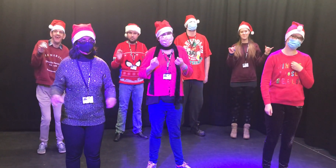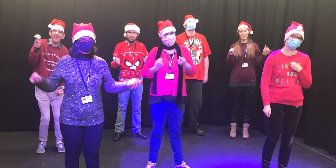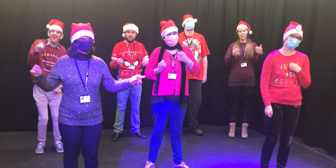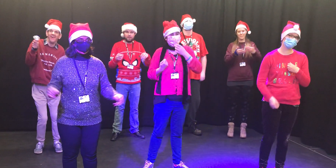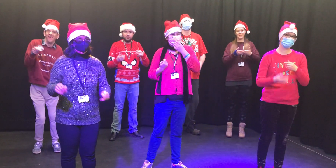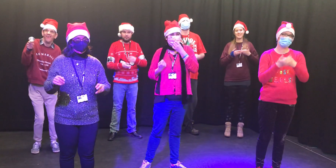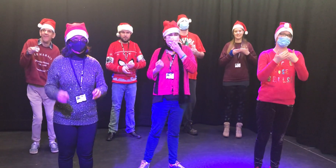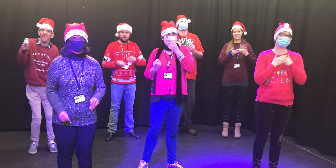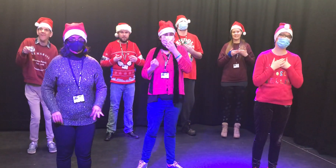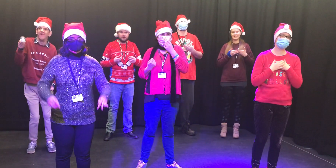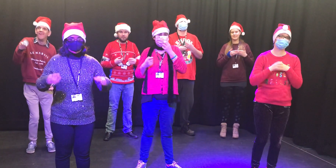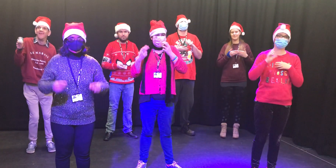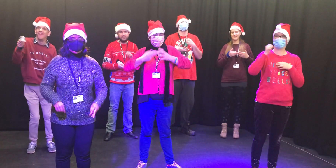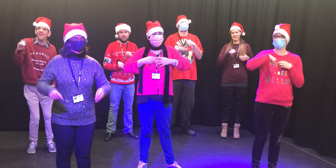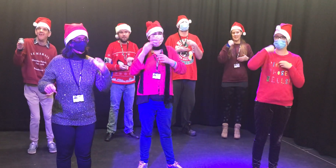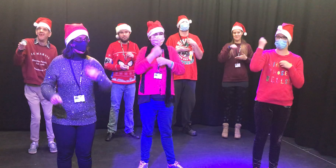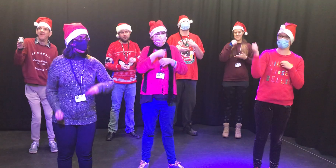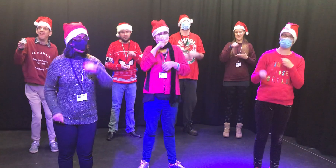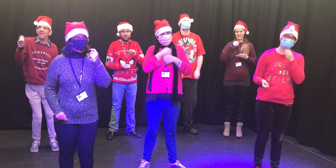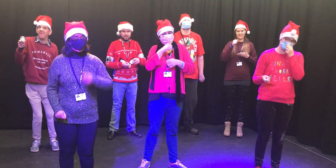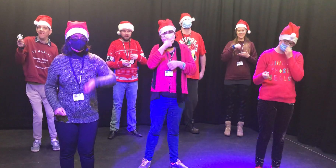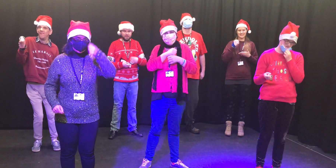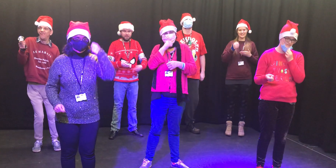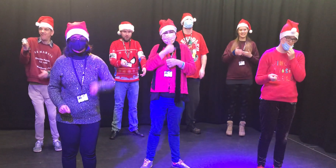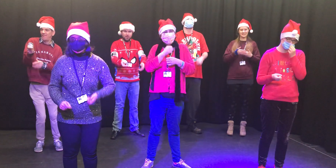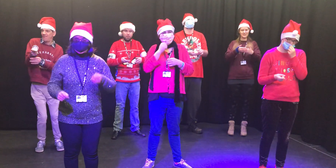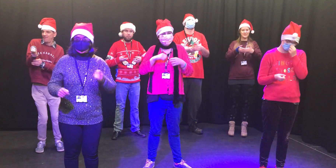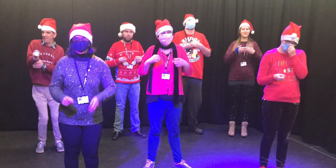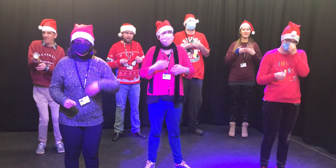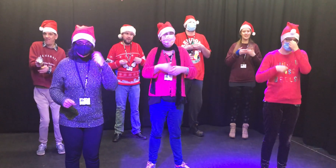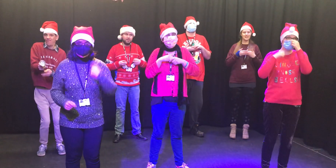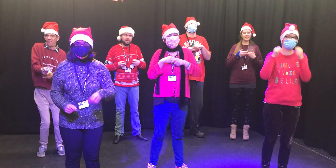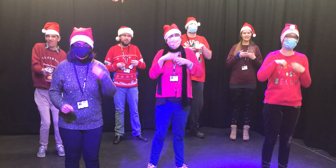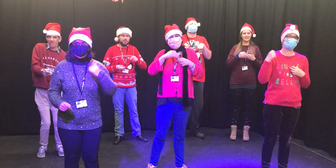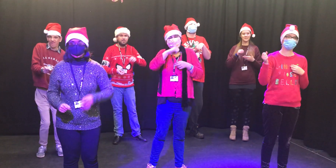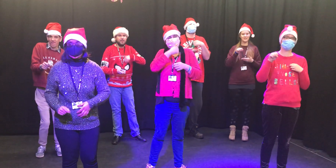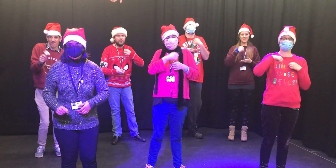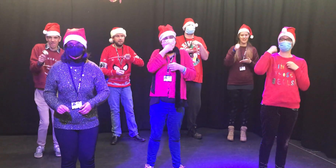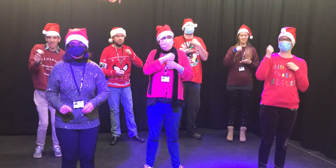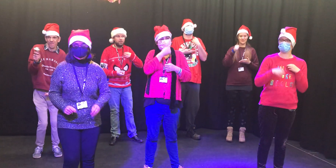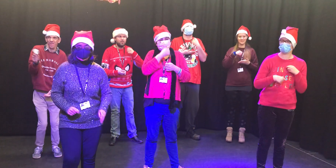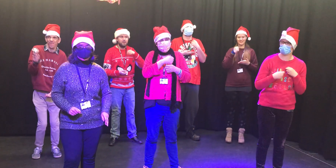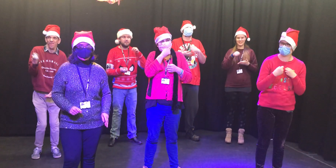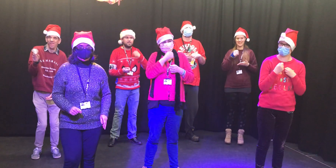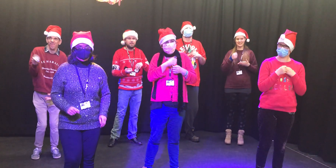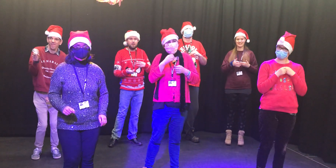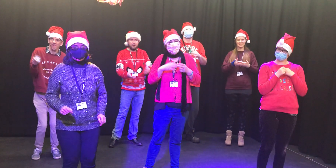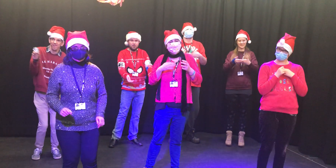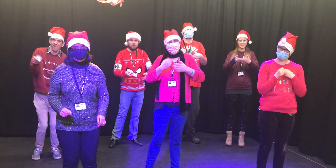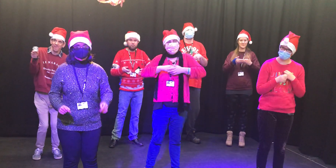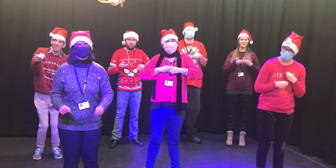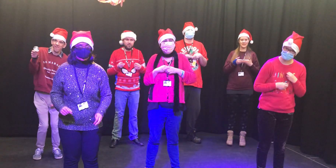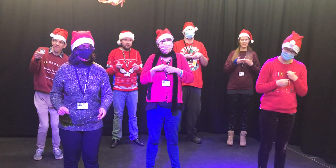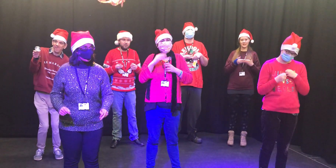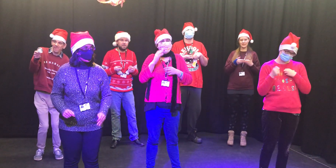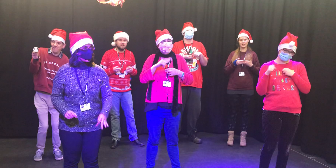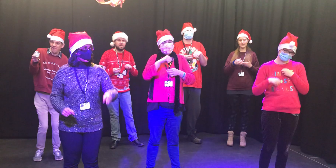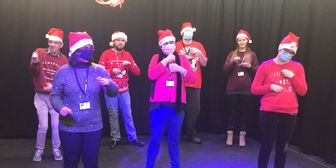Oh, bring us a figgy pudding. Oh, bring us a figgy pudding. Oh, bring us a